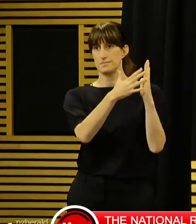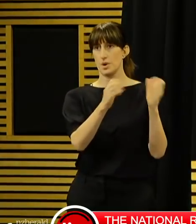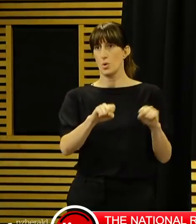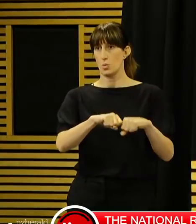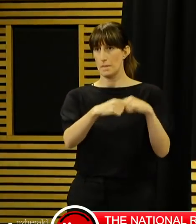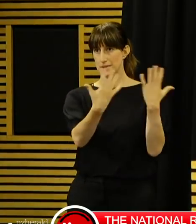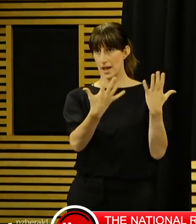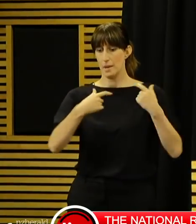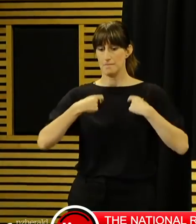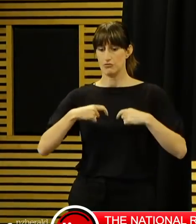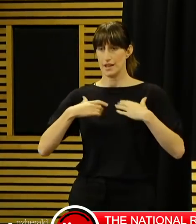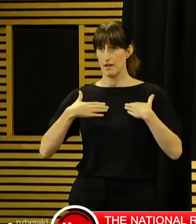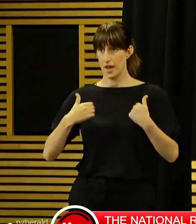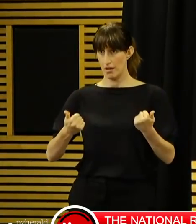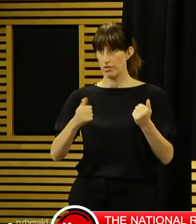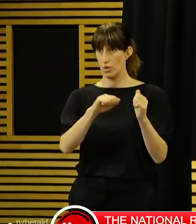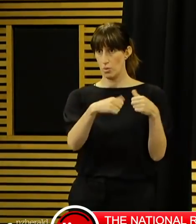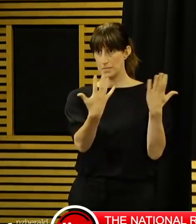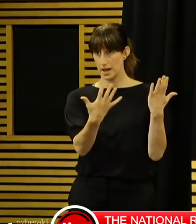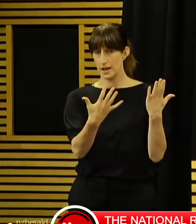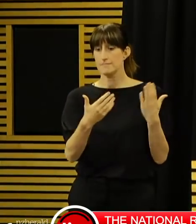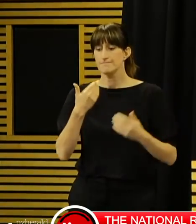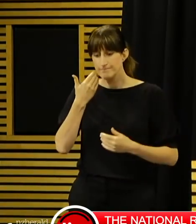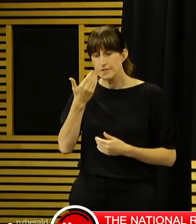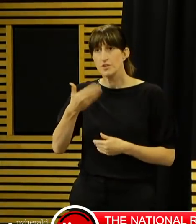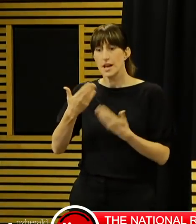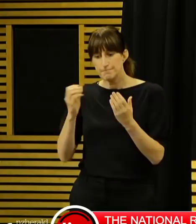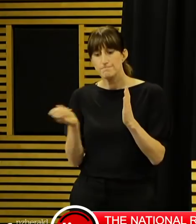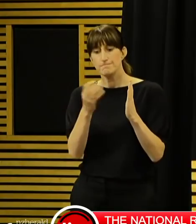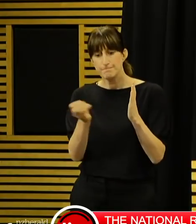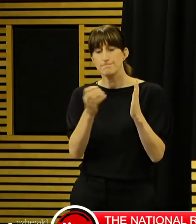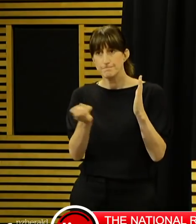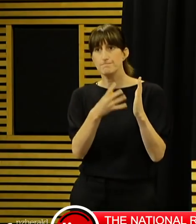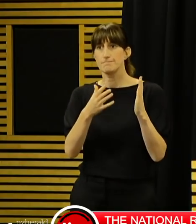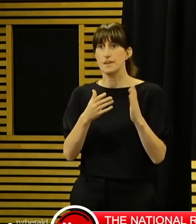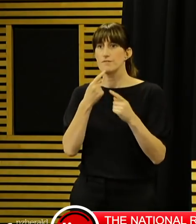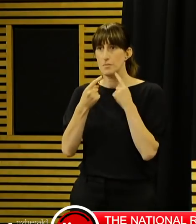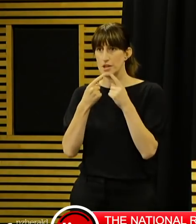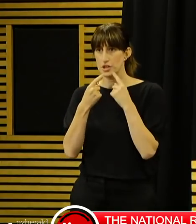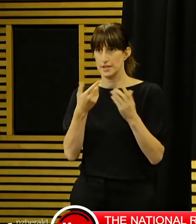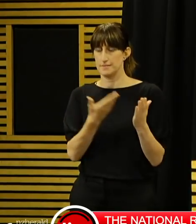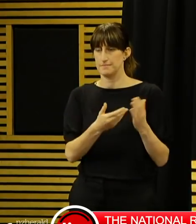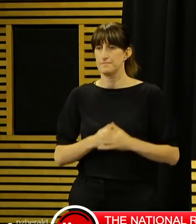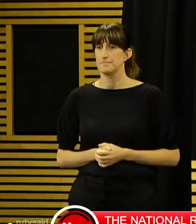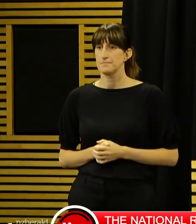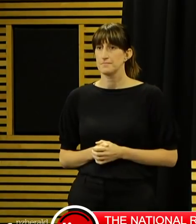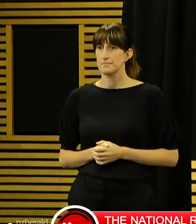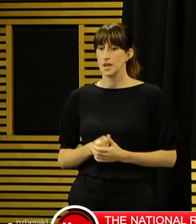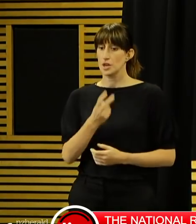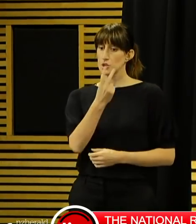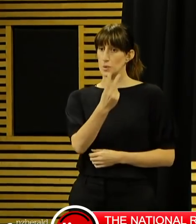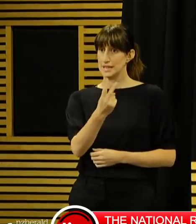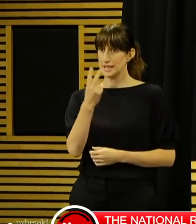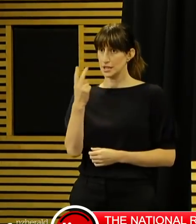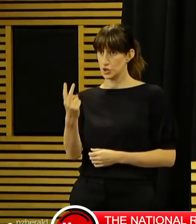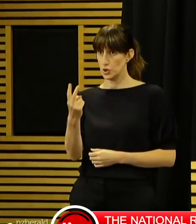that is the Ministry of Health website, shortly, and updated as new details emerge. There are 22 individuals that